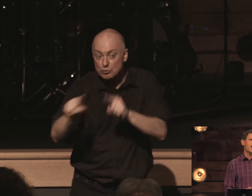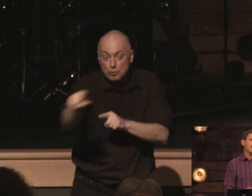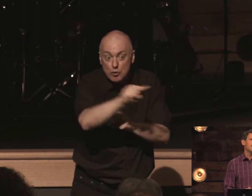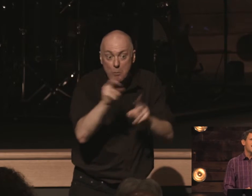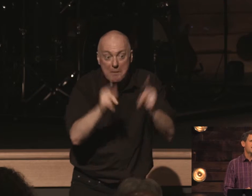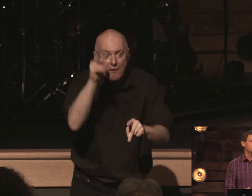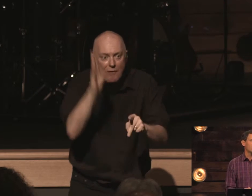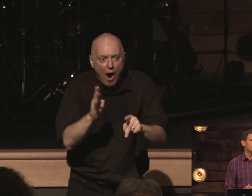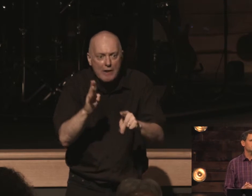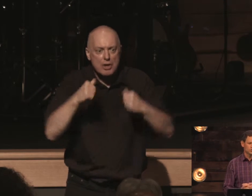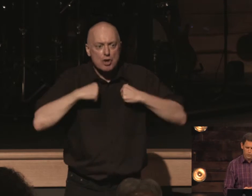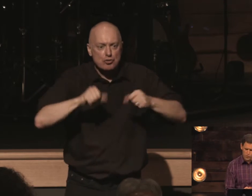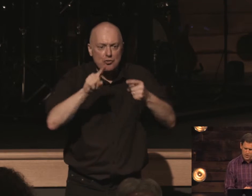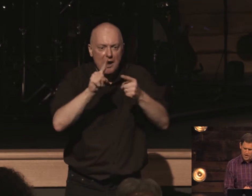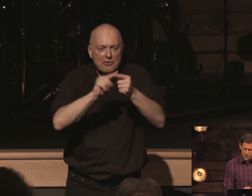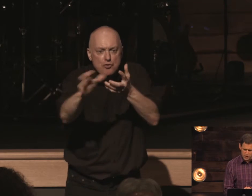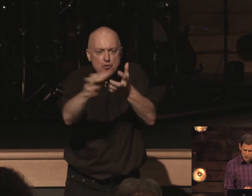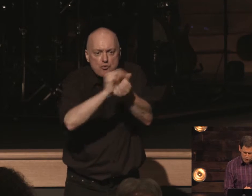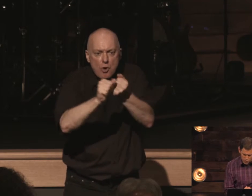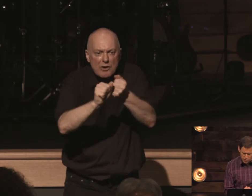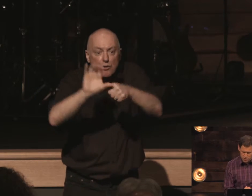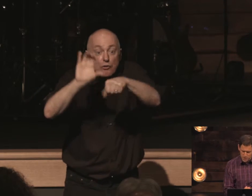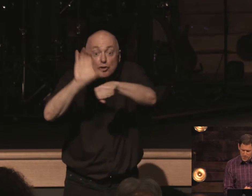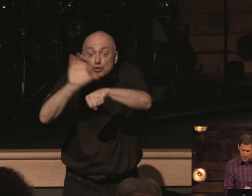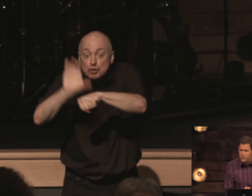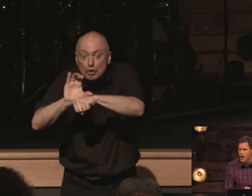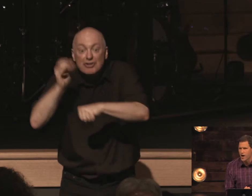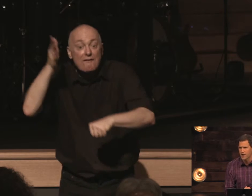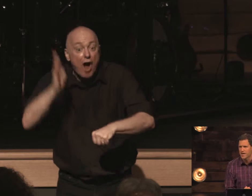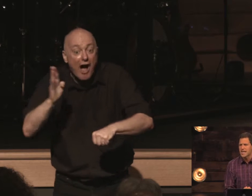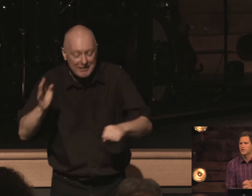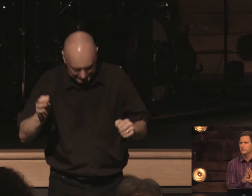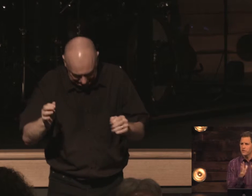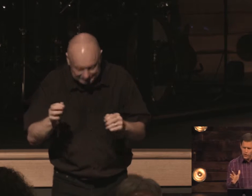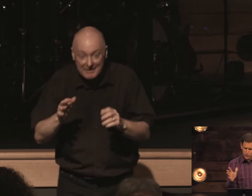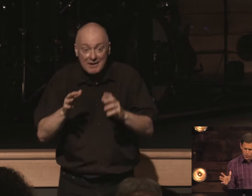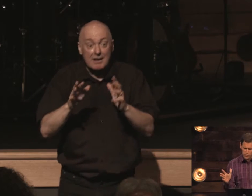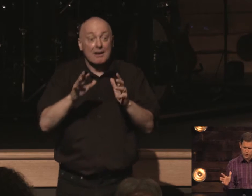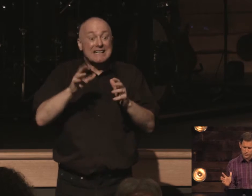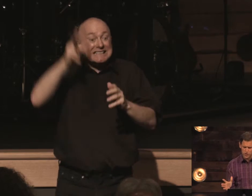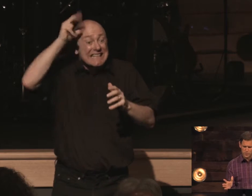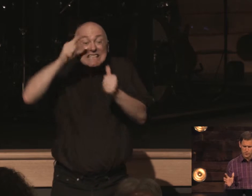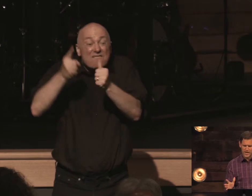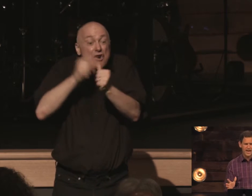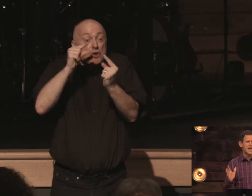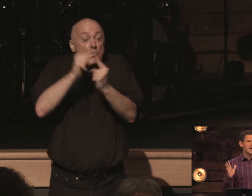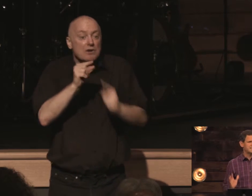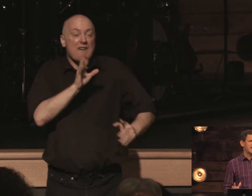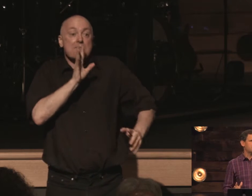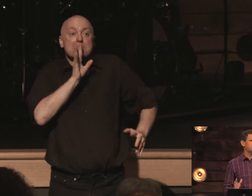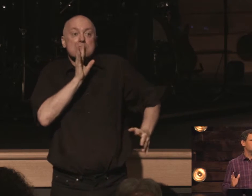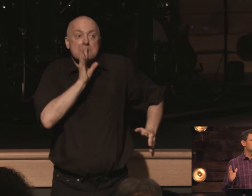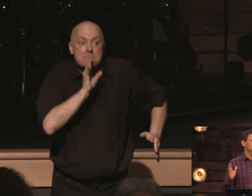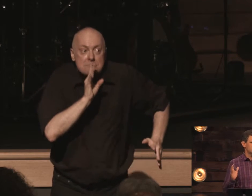god and tries to ruin the church of god his first words in scripture again attempting attempting to